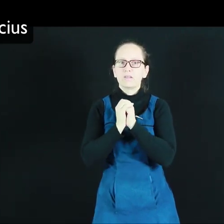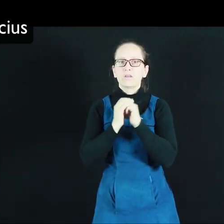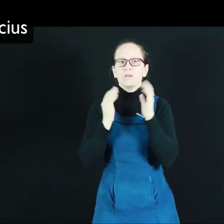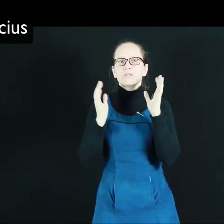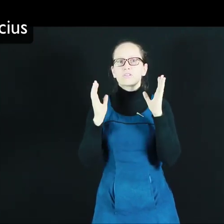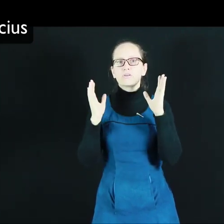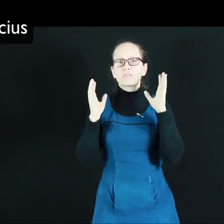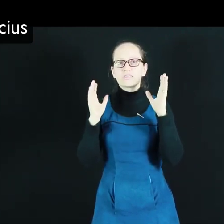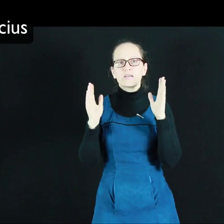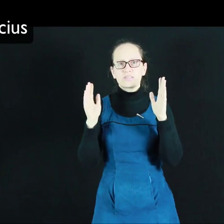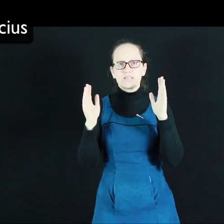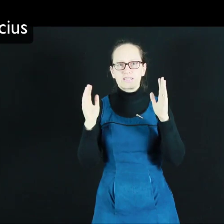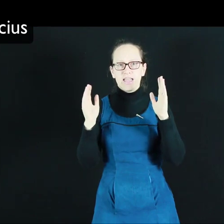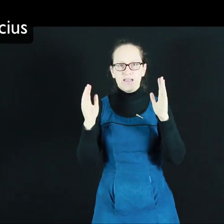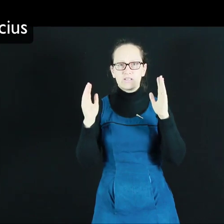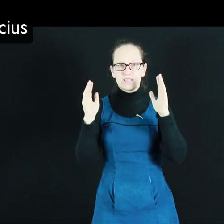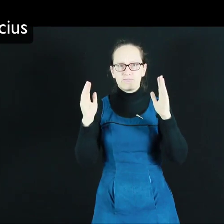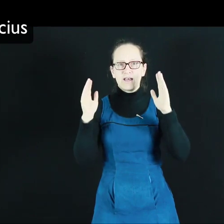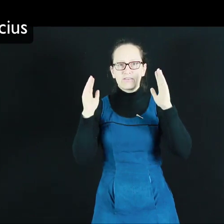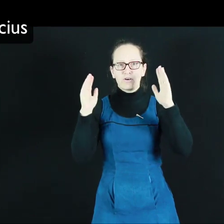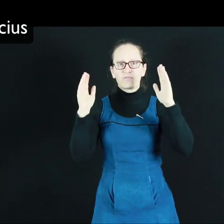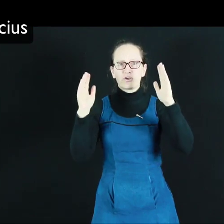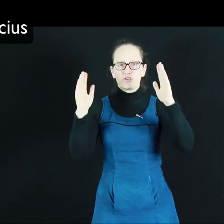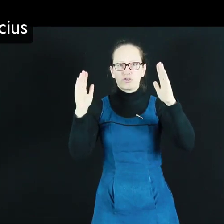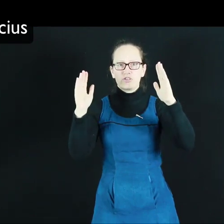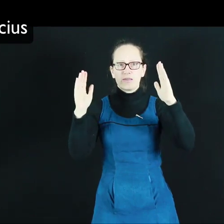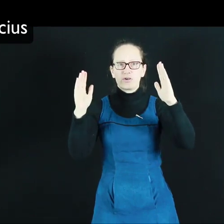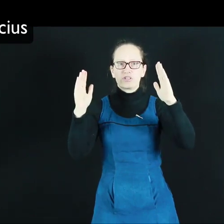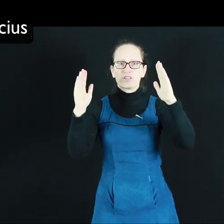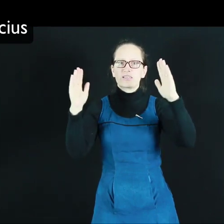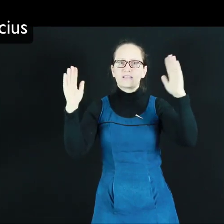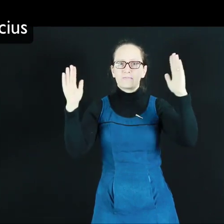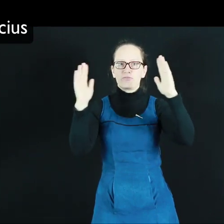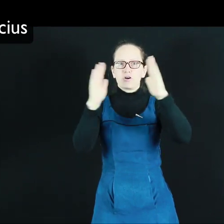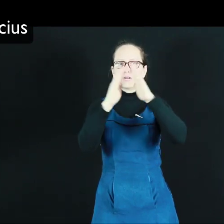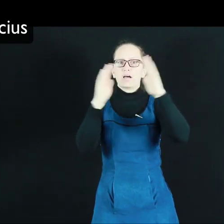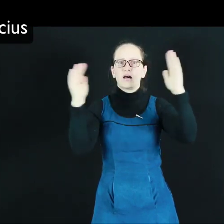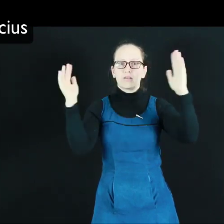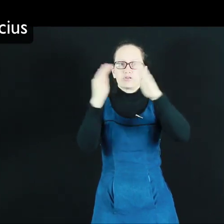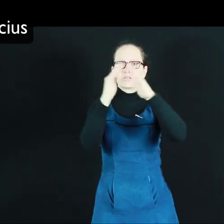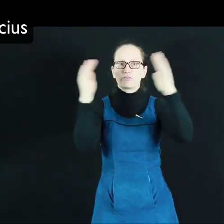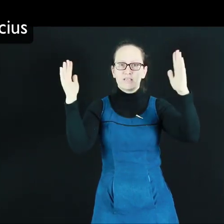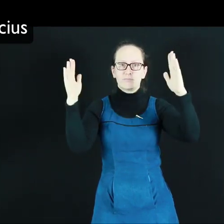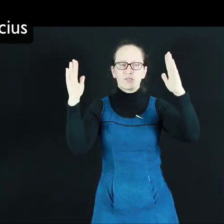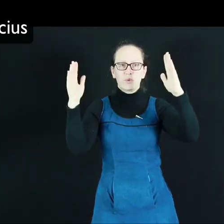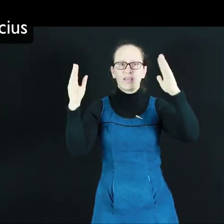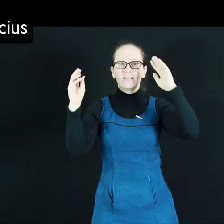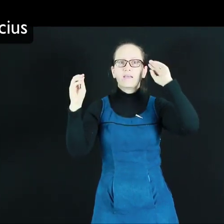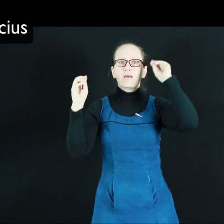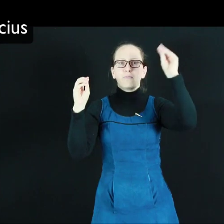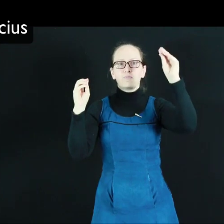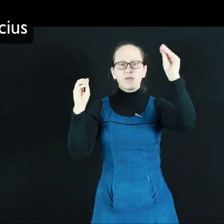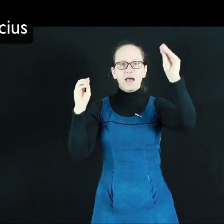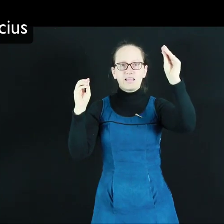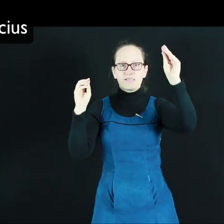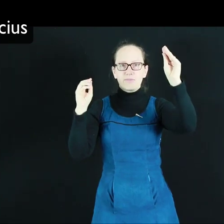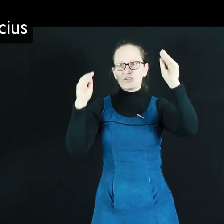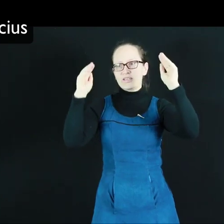So the Celsius scale is defined off those two temperatures and then we've got a hundred degrees between ice melting